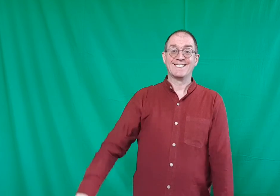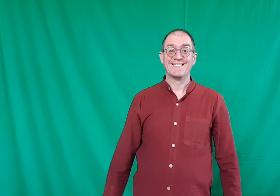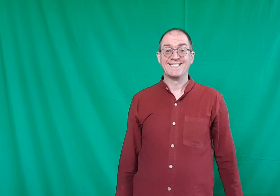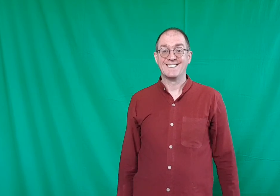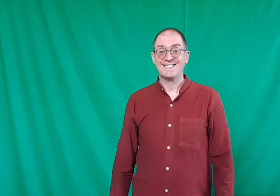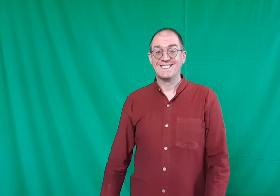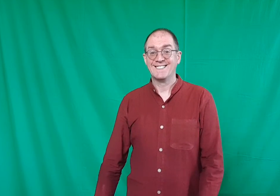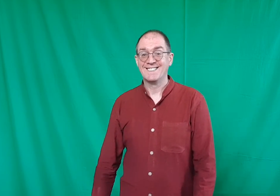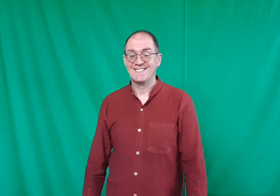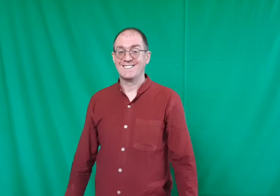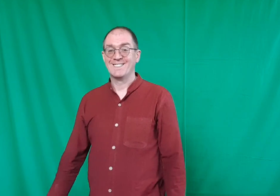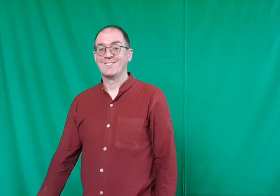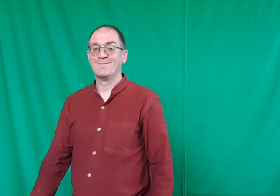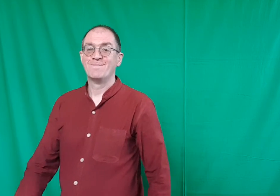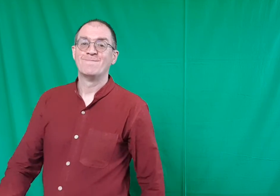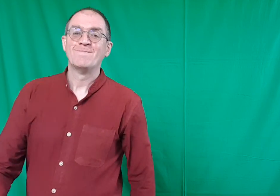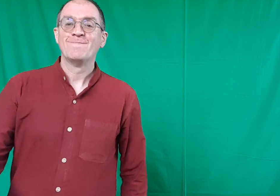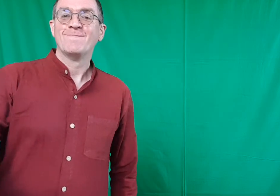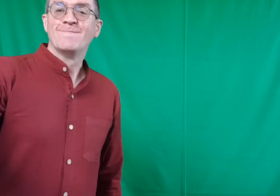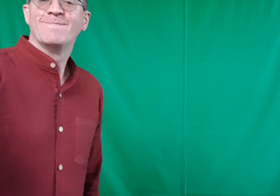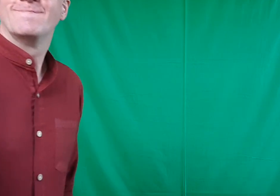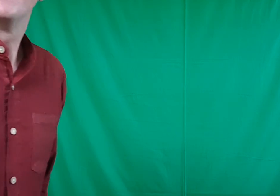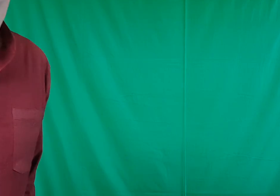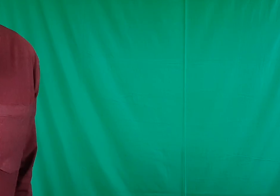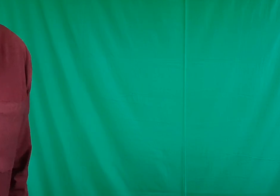we're singing to you. you.